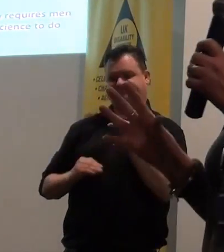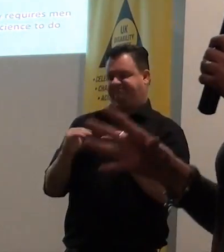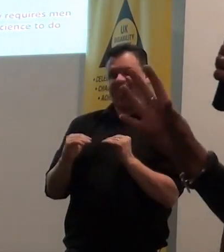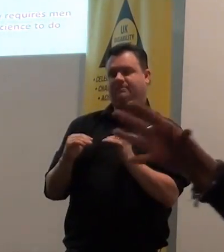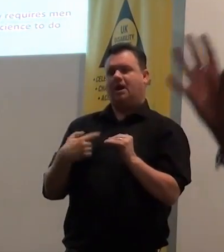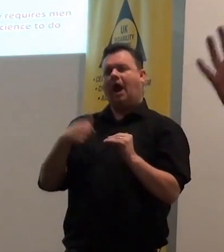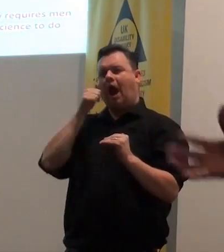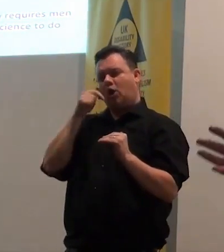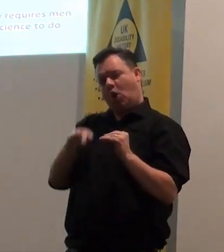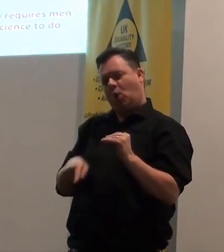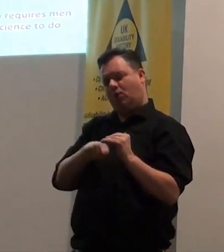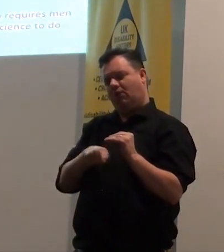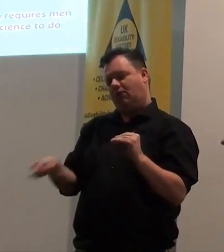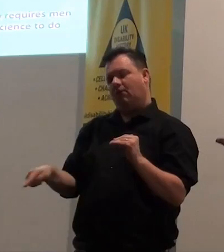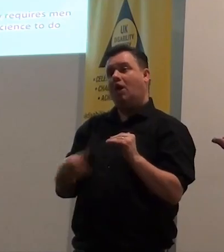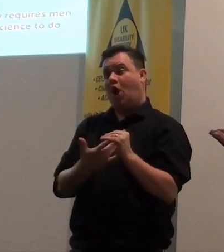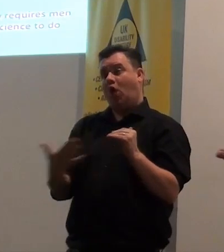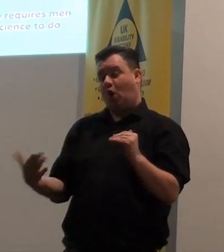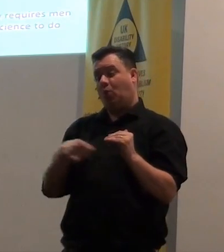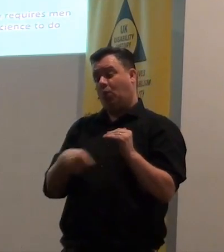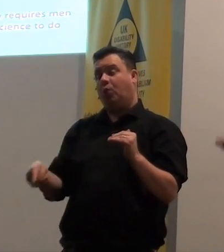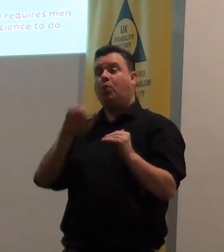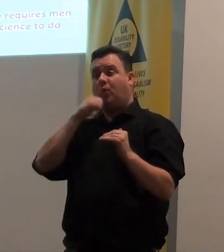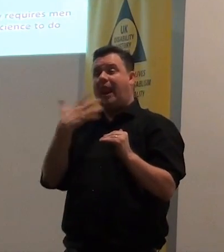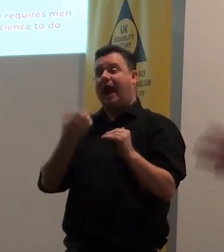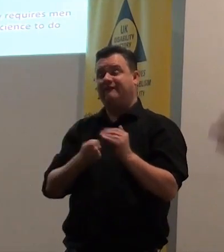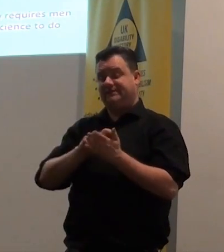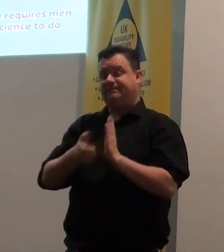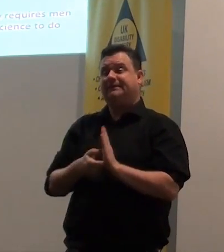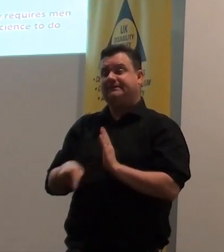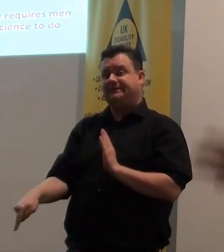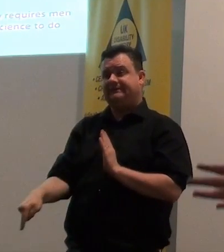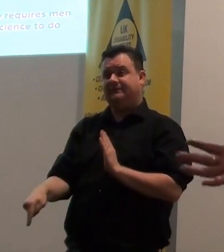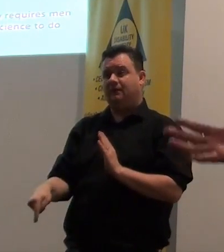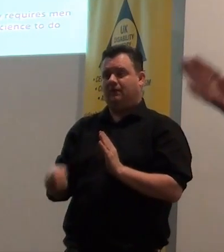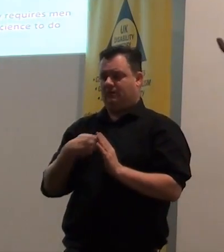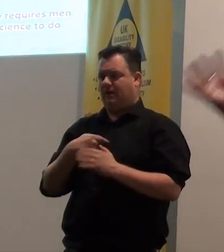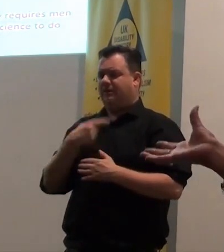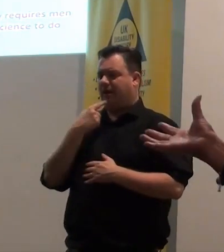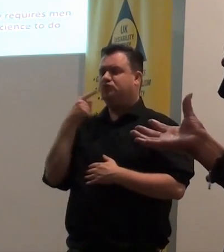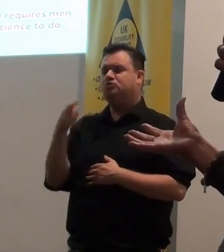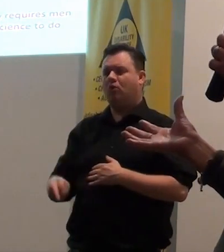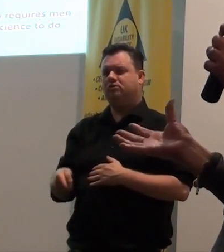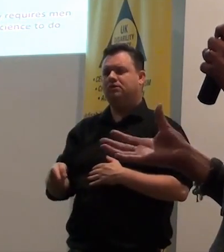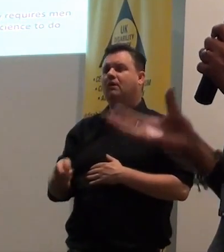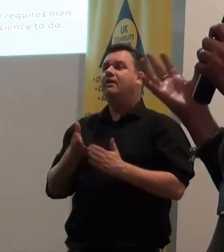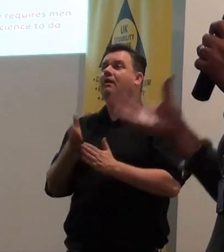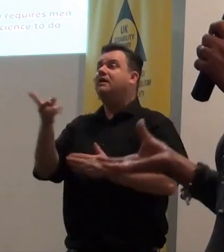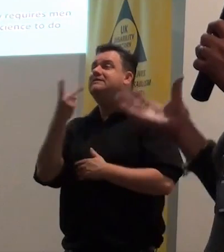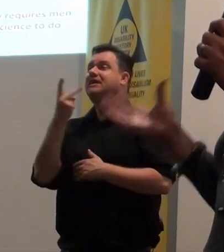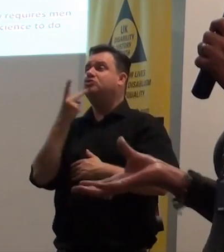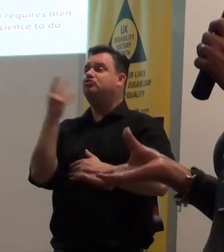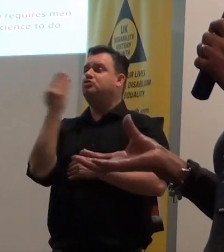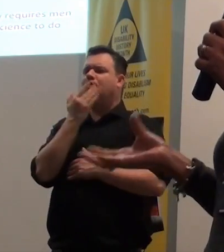children were with pupils with disabilities, disabled pupils, who were told that and have gone on to secondary school